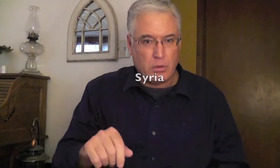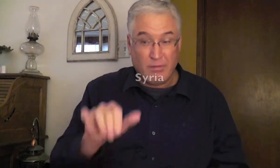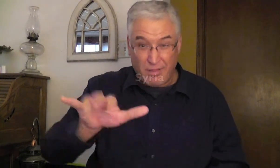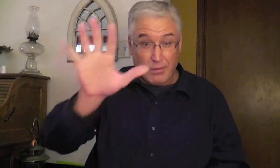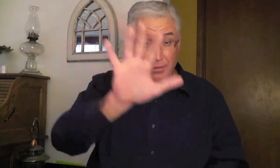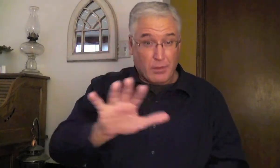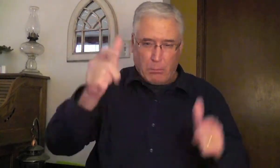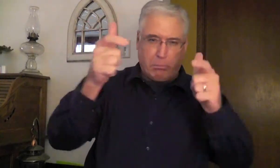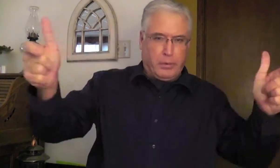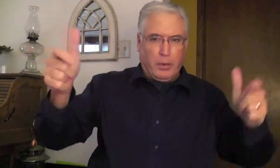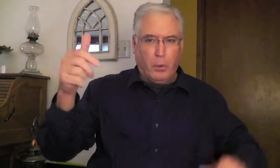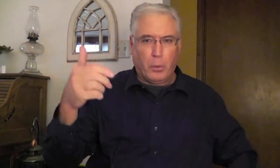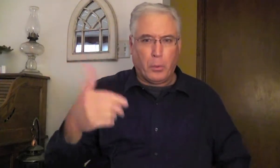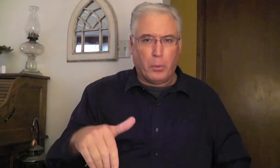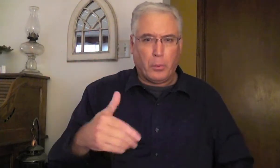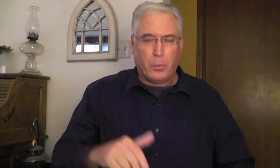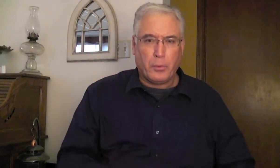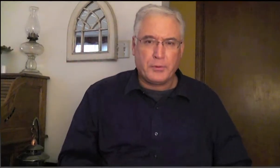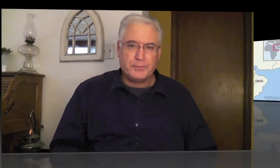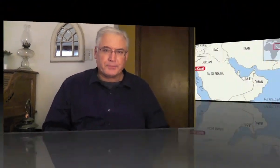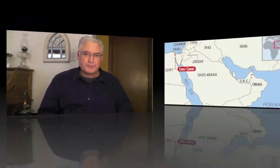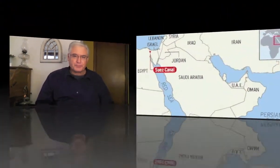Syria. A huge area. Look at this.